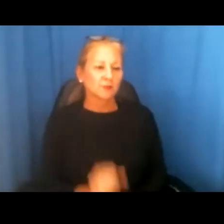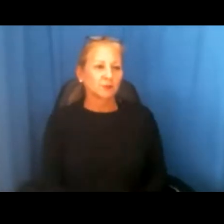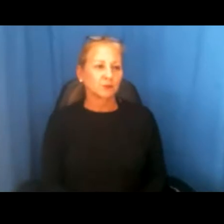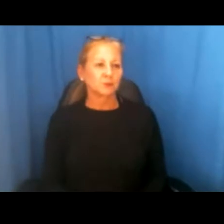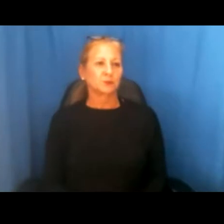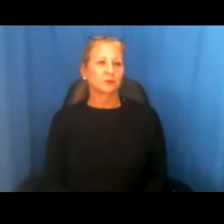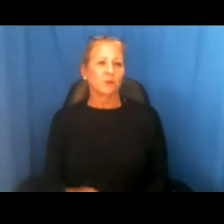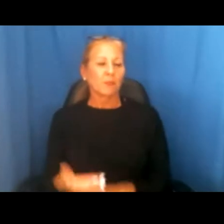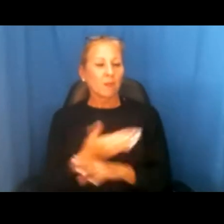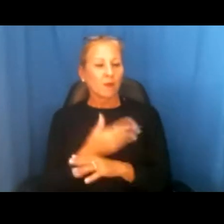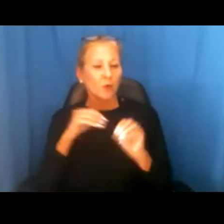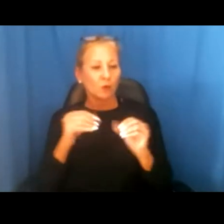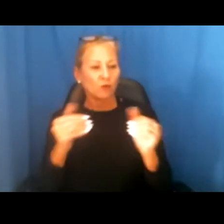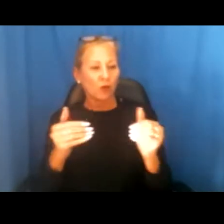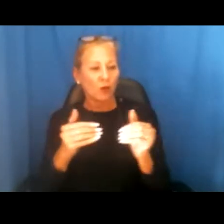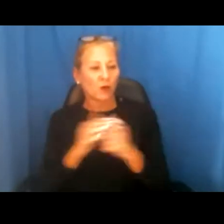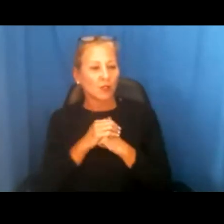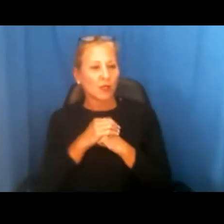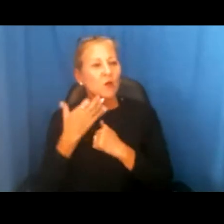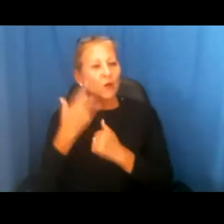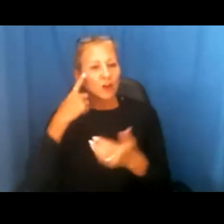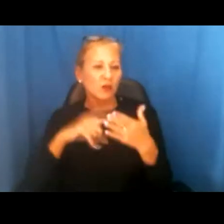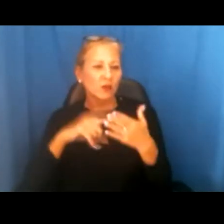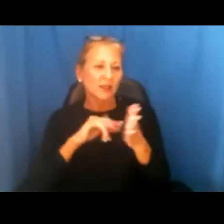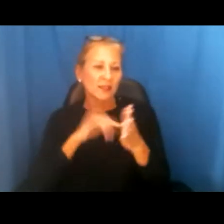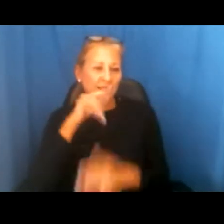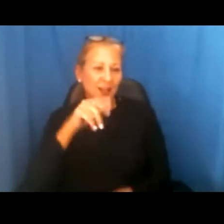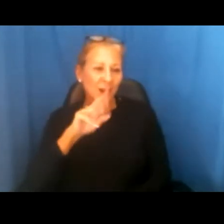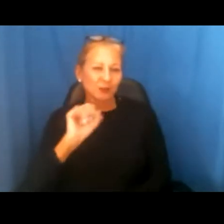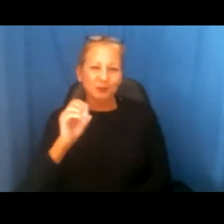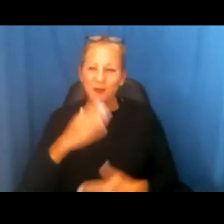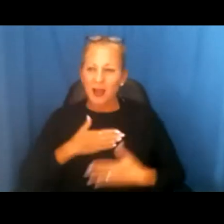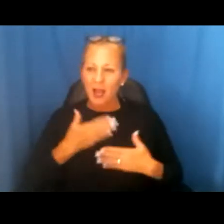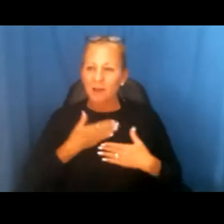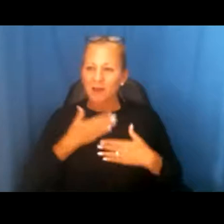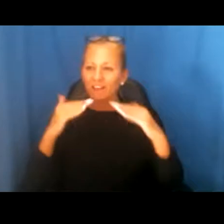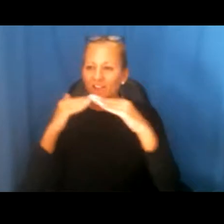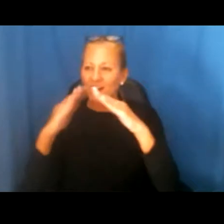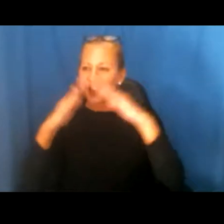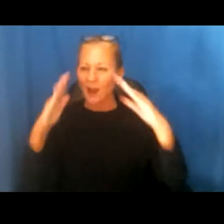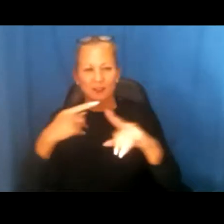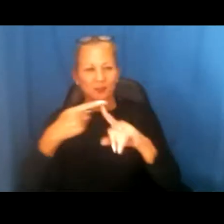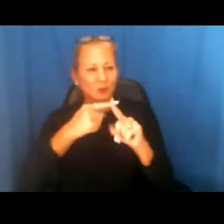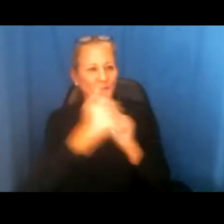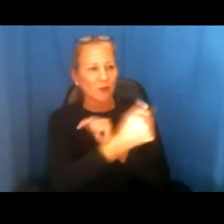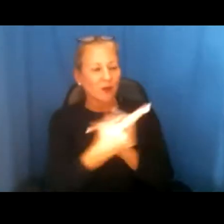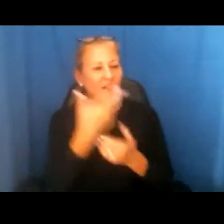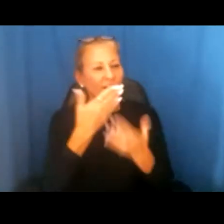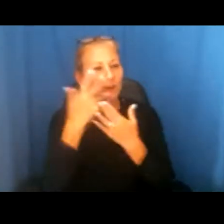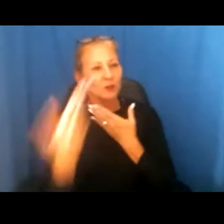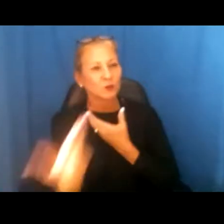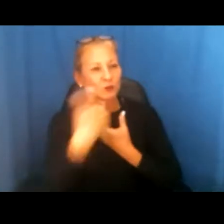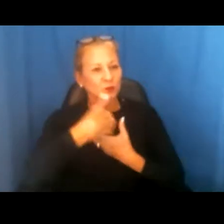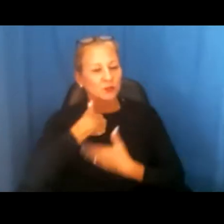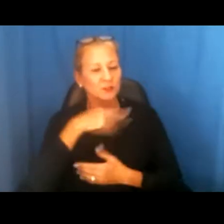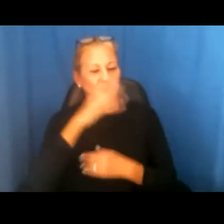So before we move on too much further, also, I do want to recognize that this is April, so happy Fair Housing Month to everyone. And thank you for joining us for all